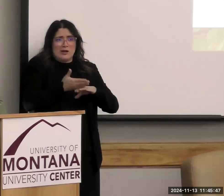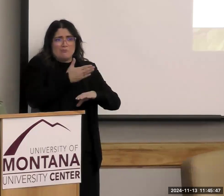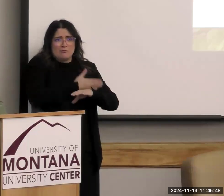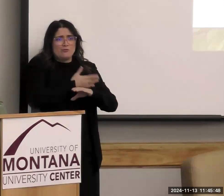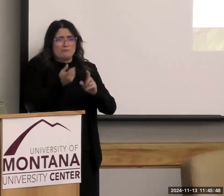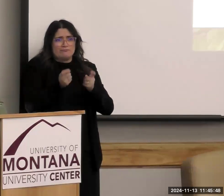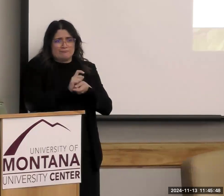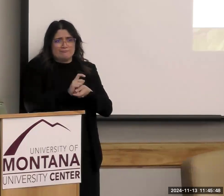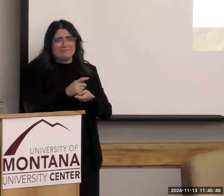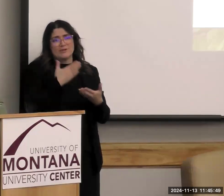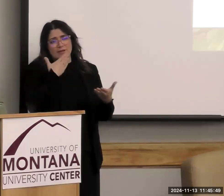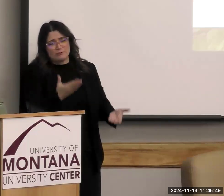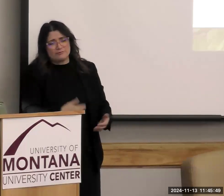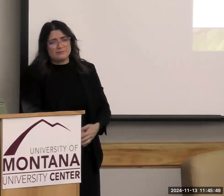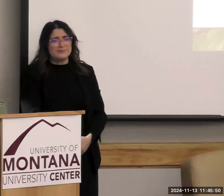thank you.